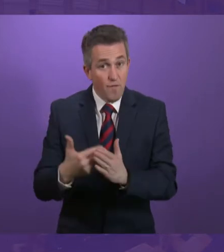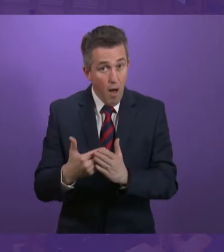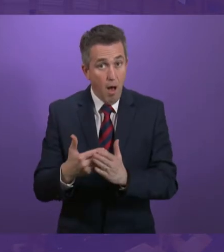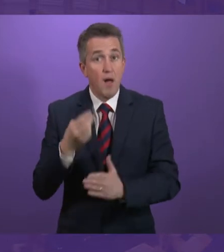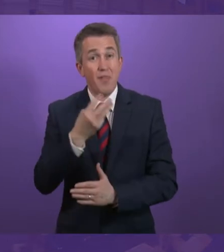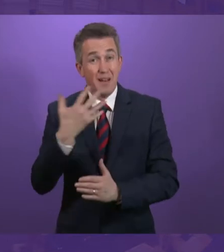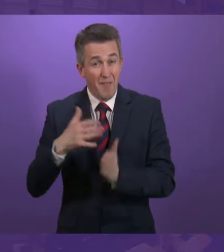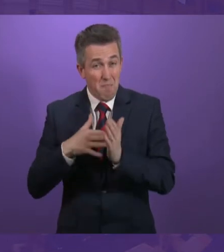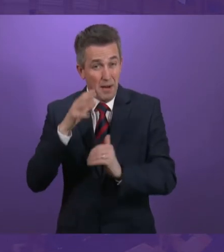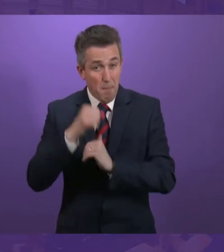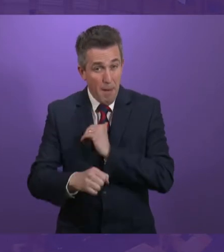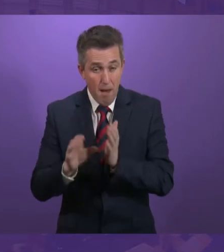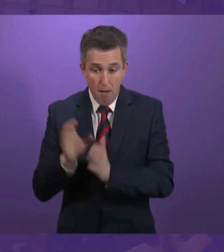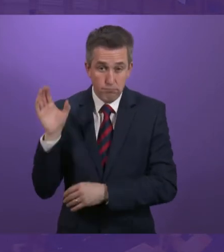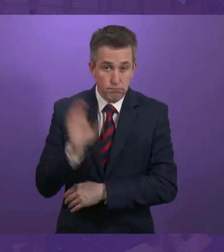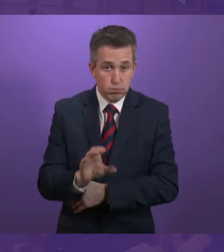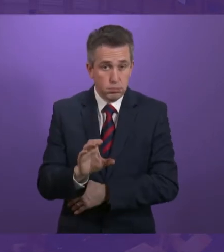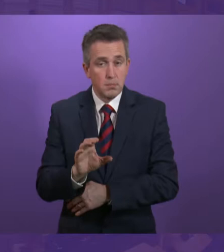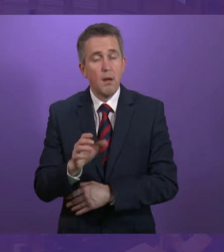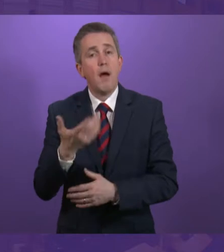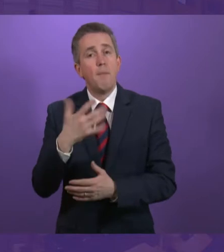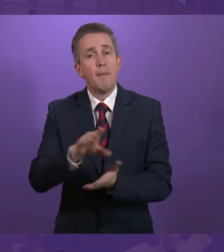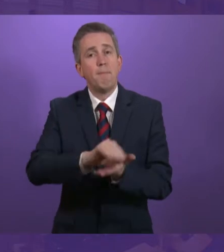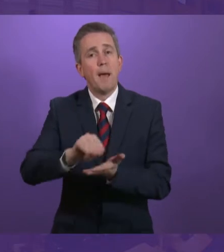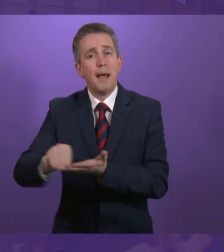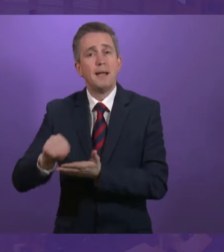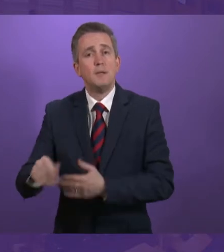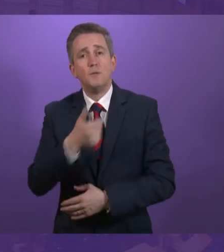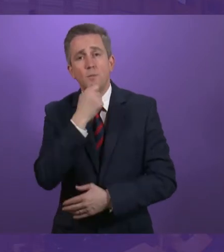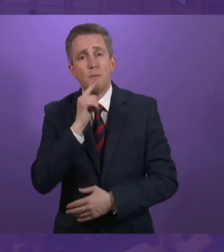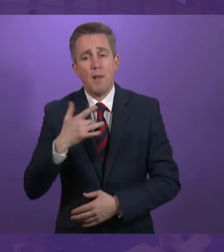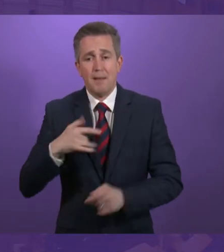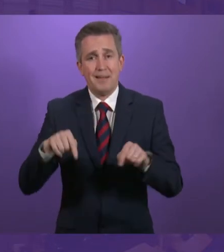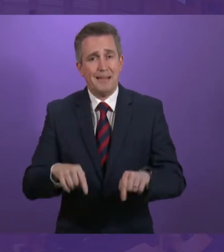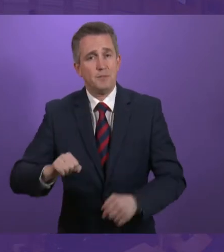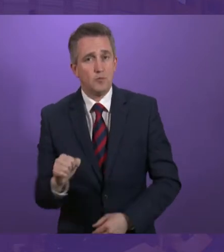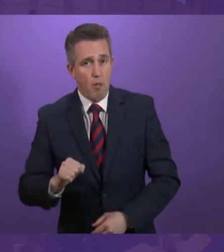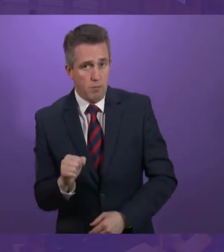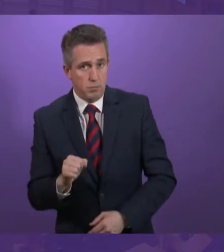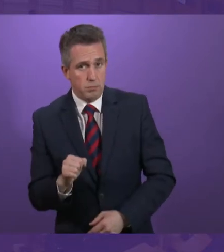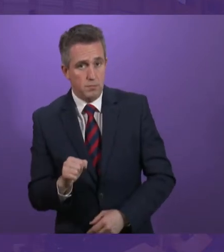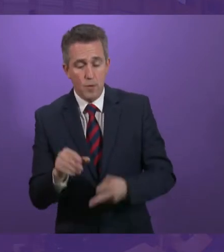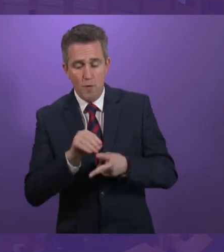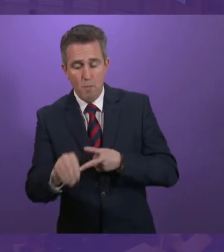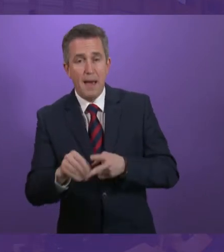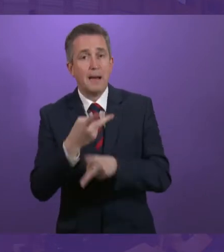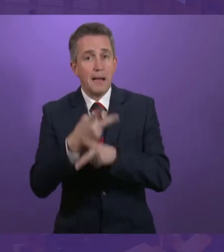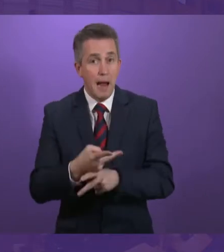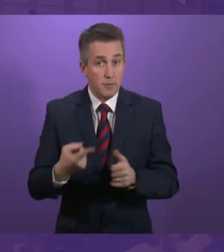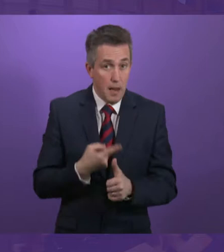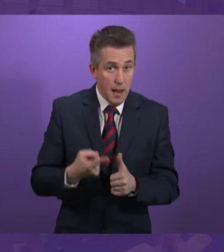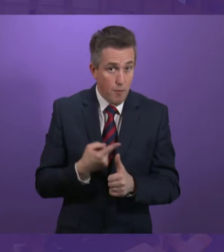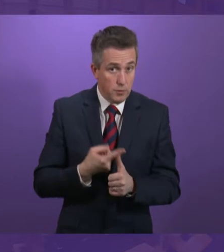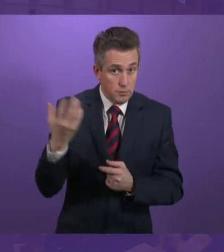of additional funding into the pockets of people in Scotland, delivering the first two payments of the Carers Allowance Supplement